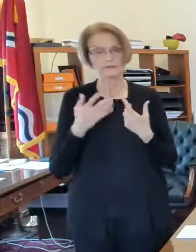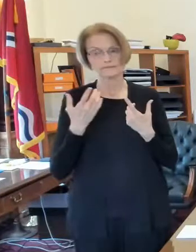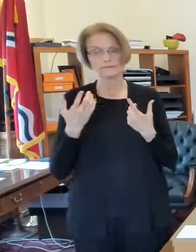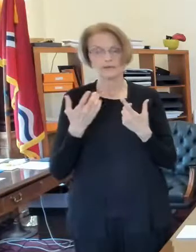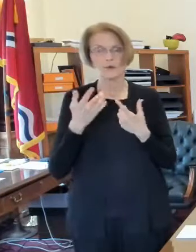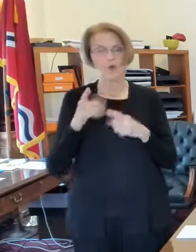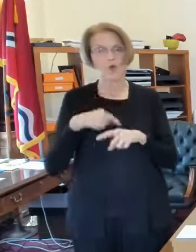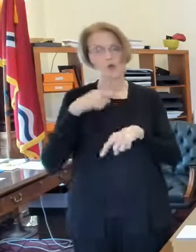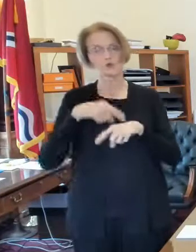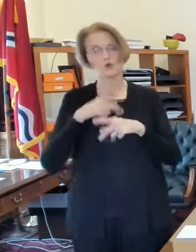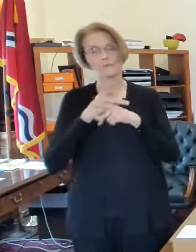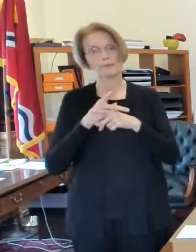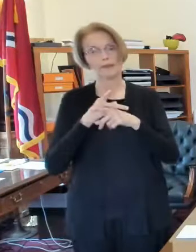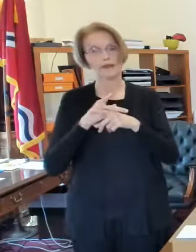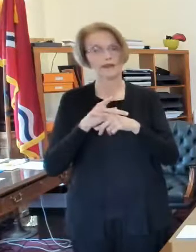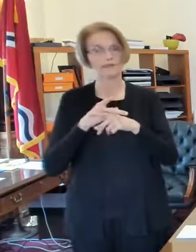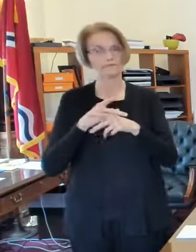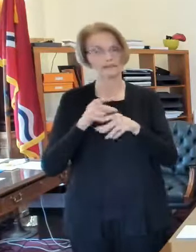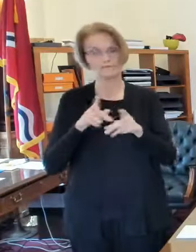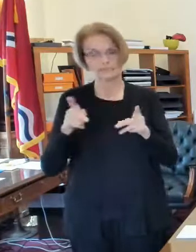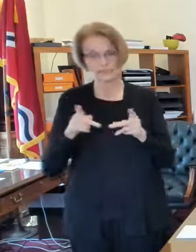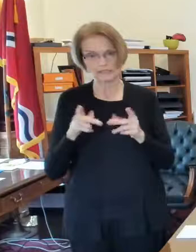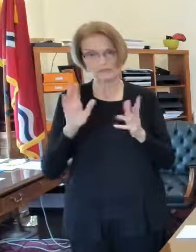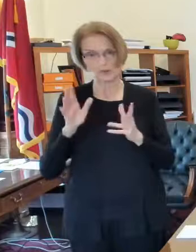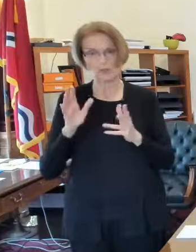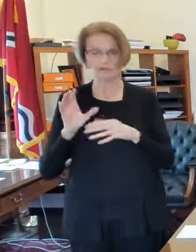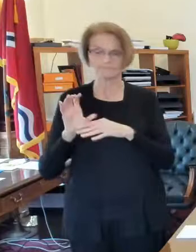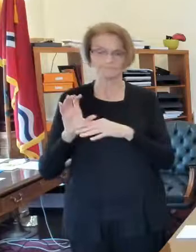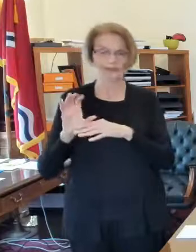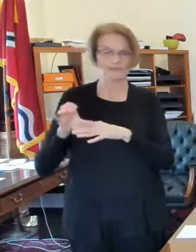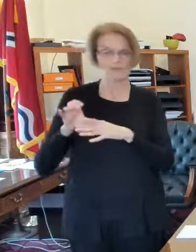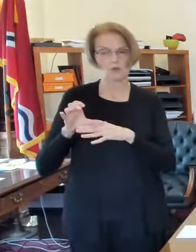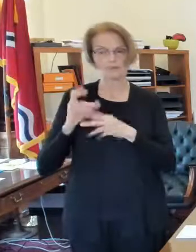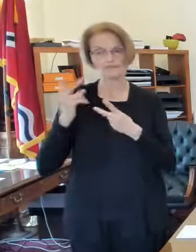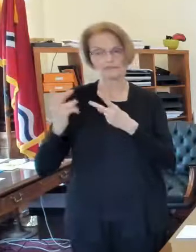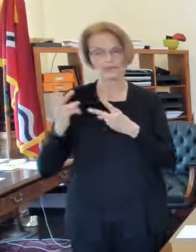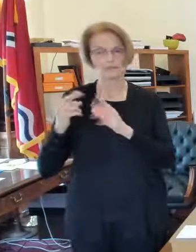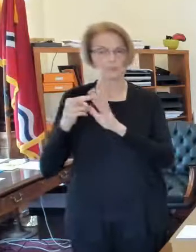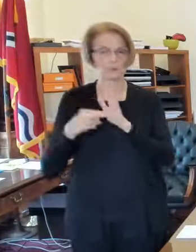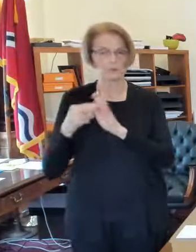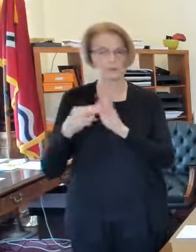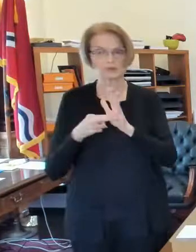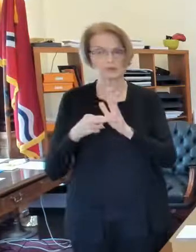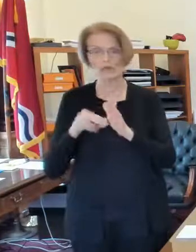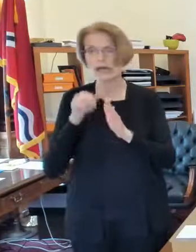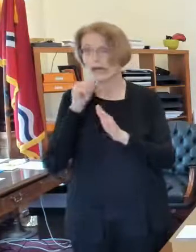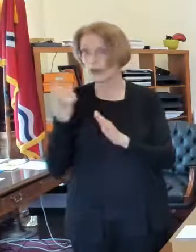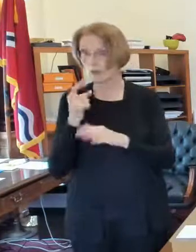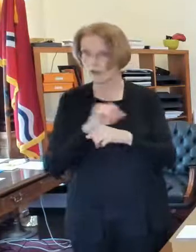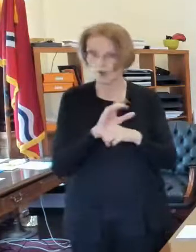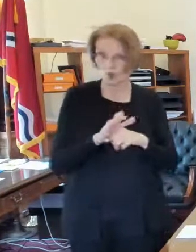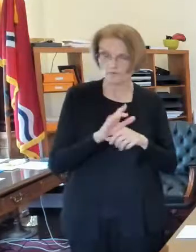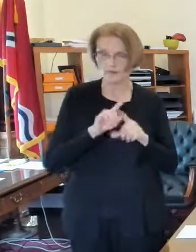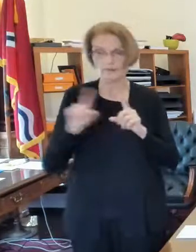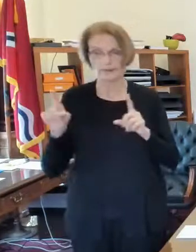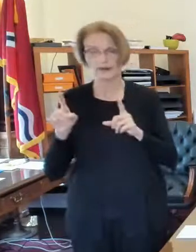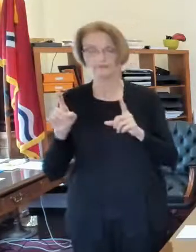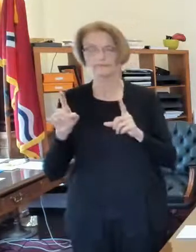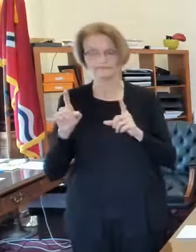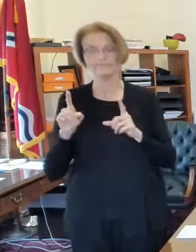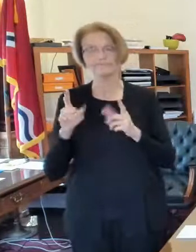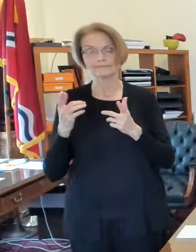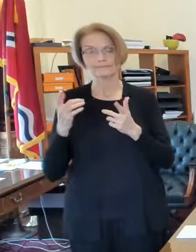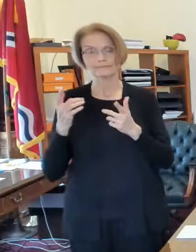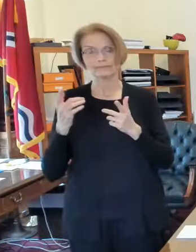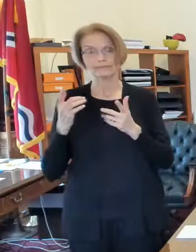um uh enforce um visit visitation restrictions and so that's not unique for covid 19 but right now long-term care facilities in the